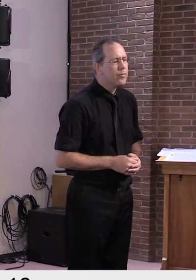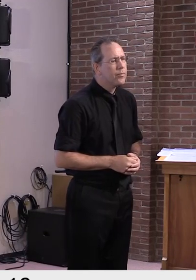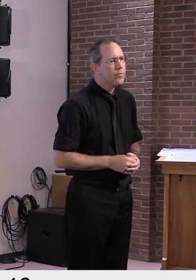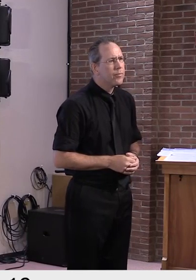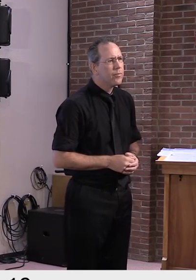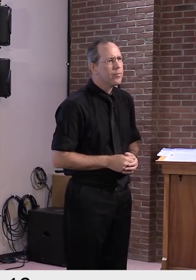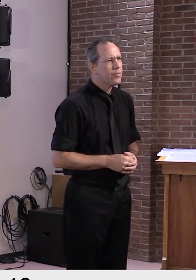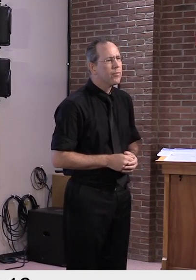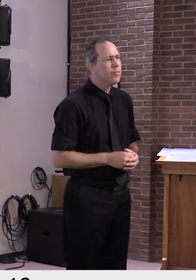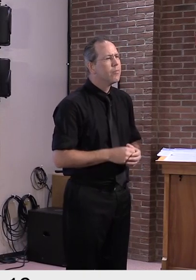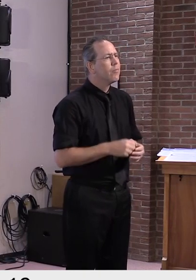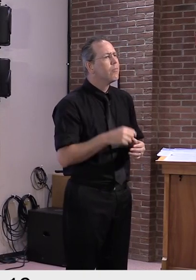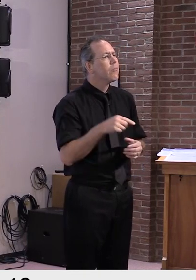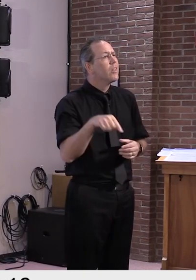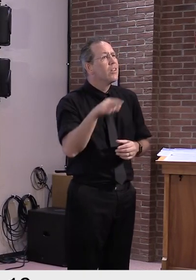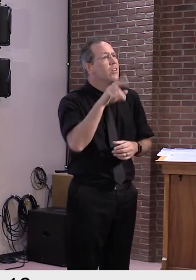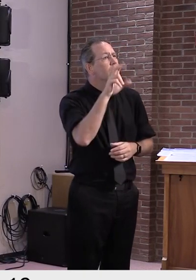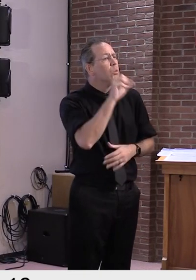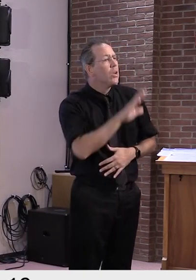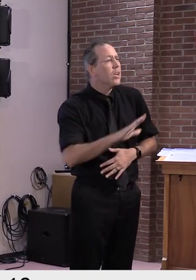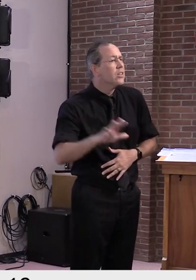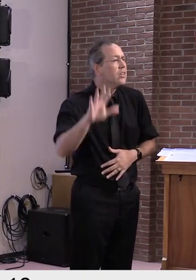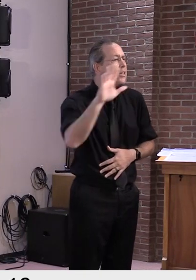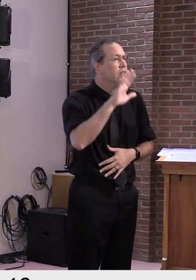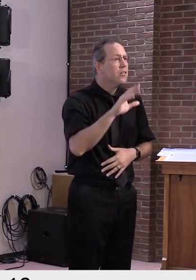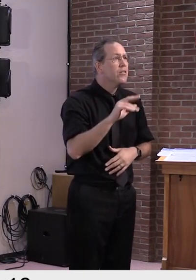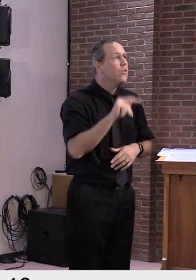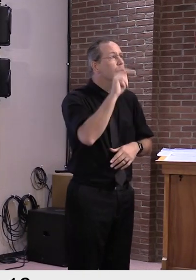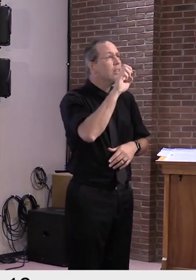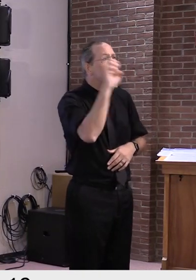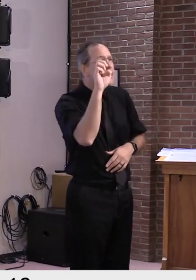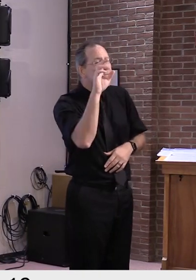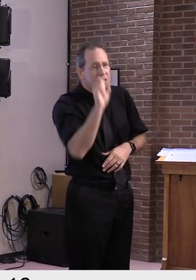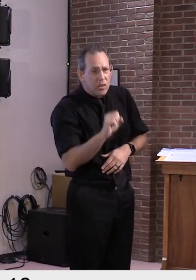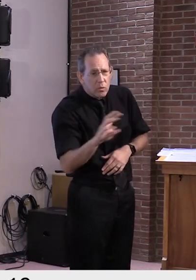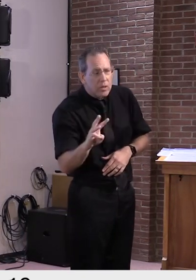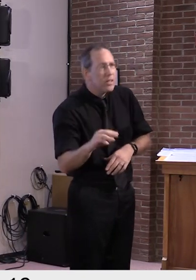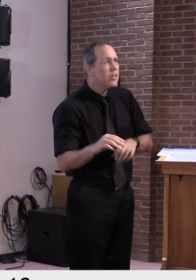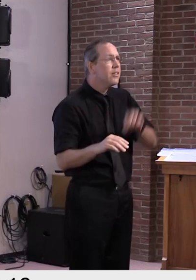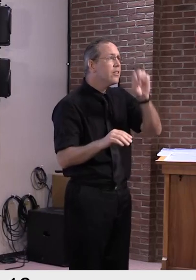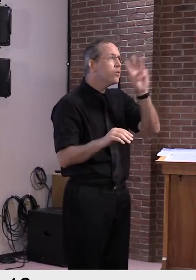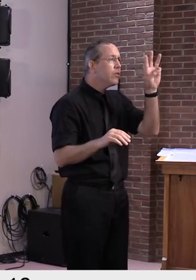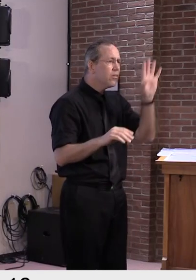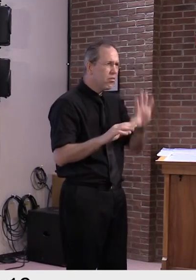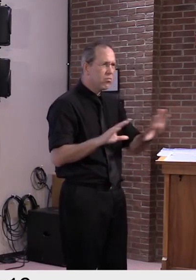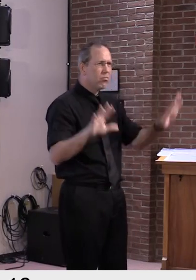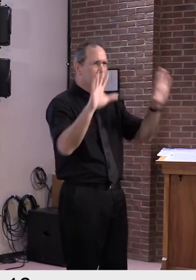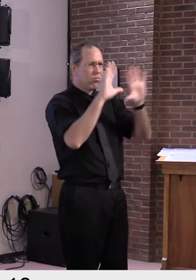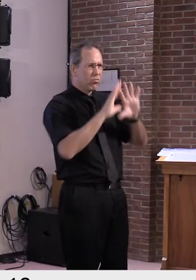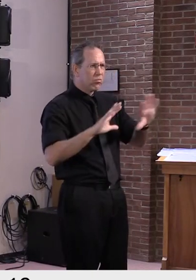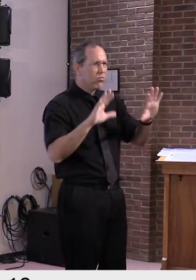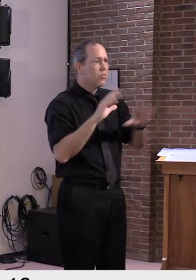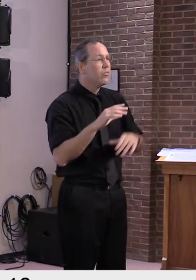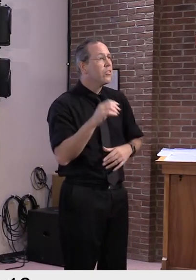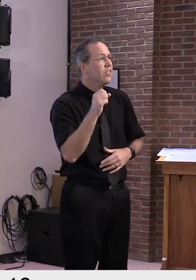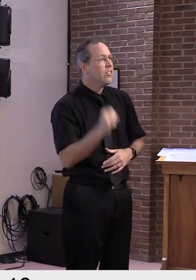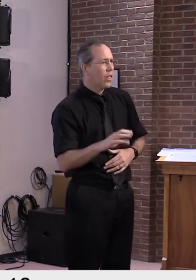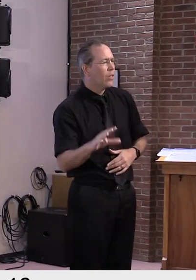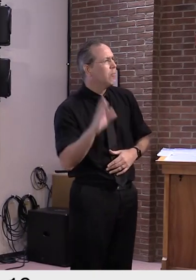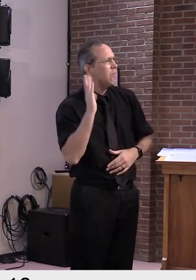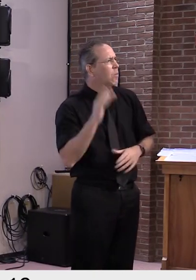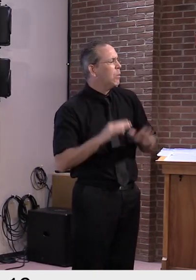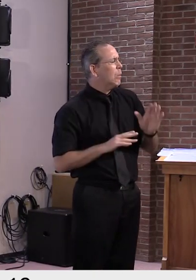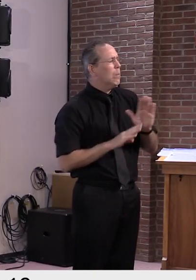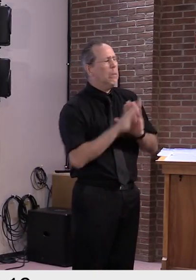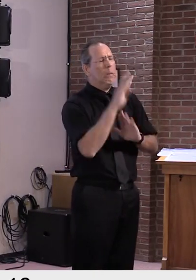regions in the country, we see that the most significant declines have come in the South, with the West, the Midwest, and the